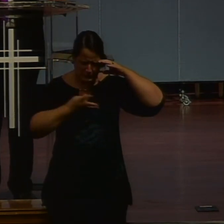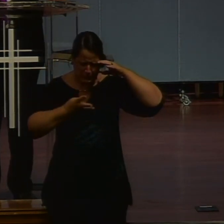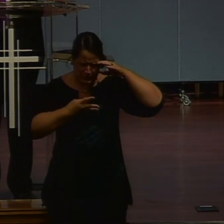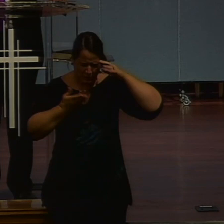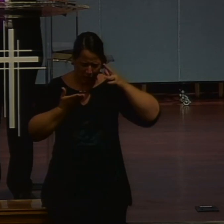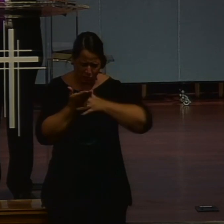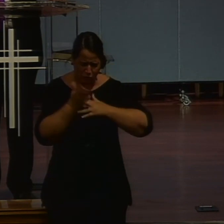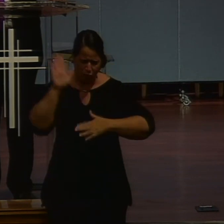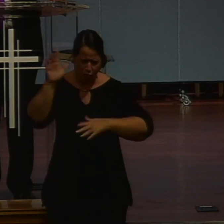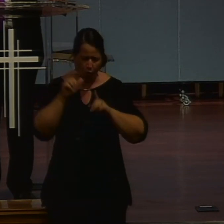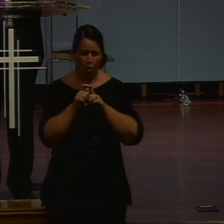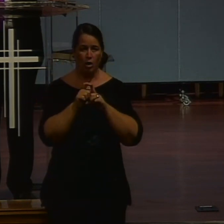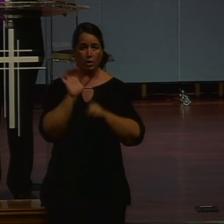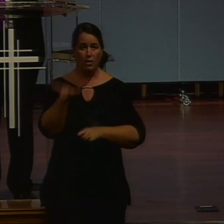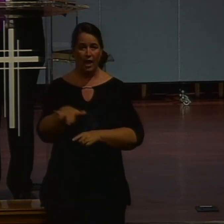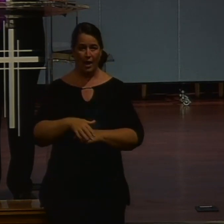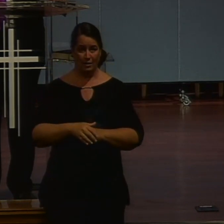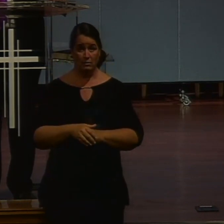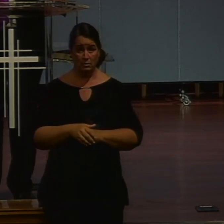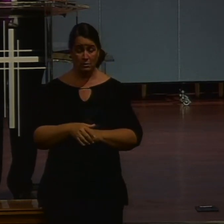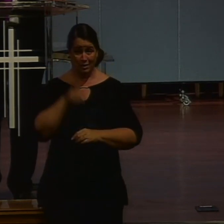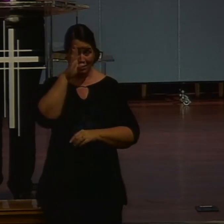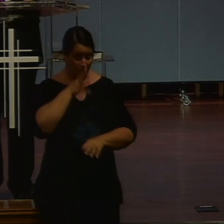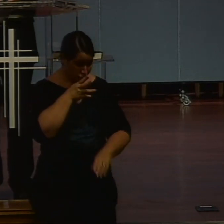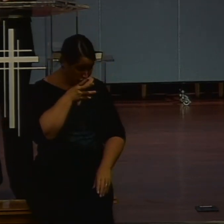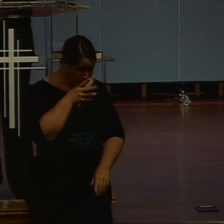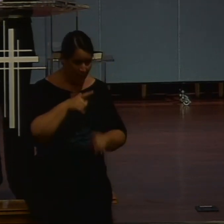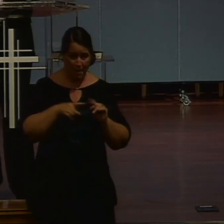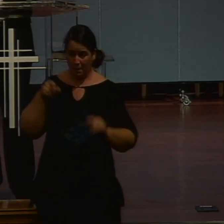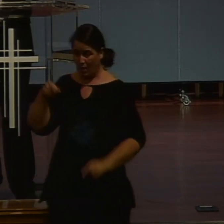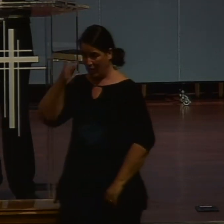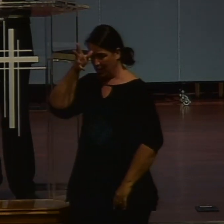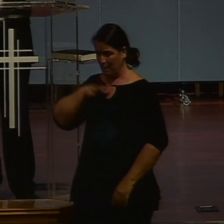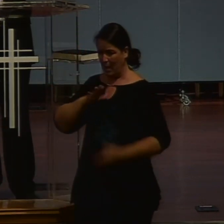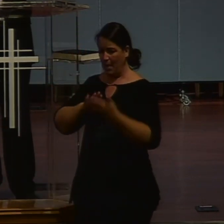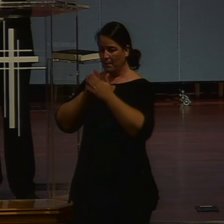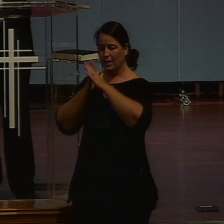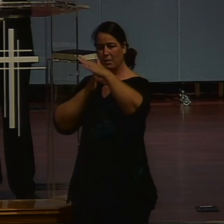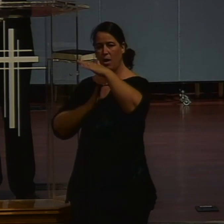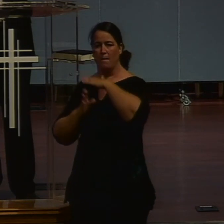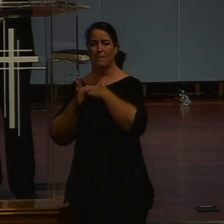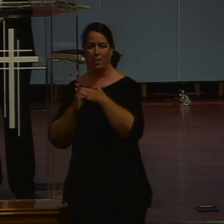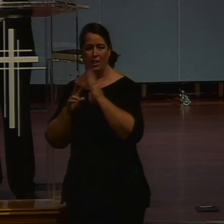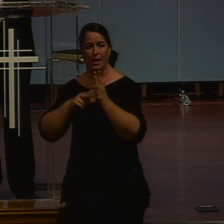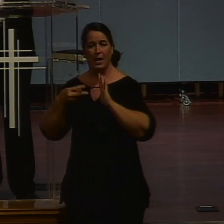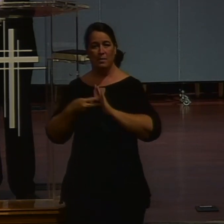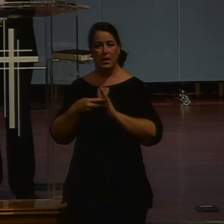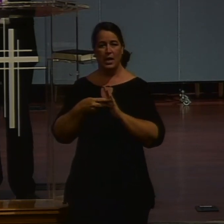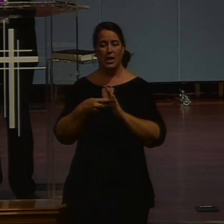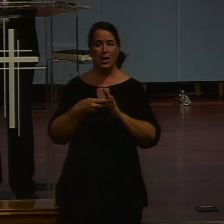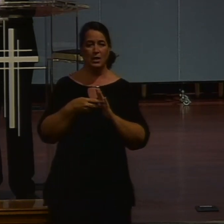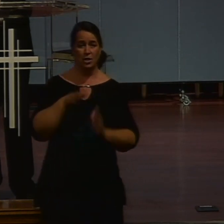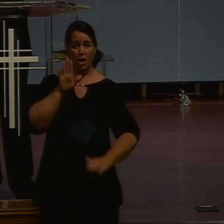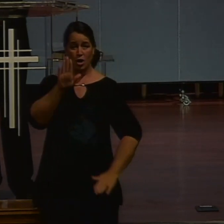And of course. God did speak to him. Through his word. But he humbled himself. You know. That literally. That word. to fall on. To